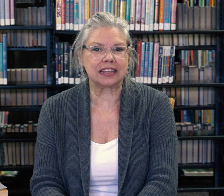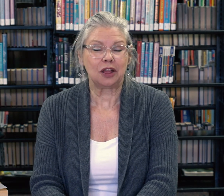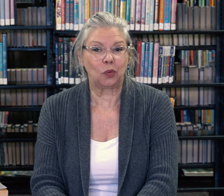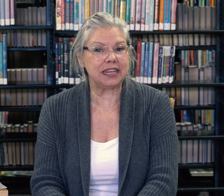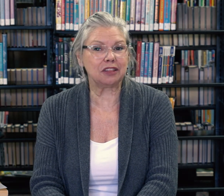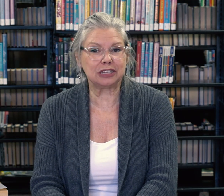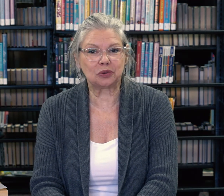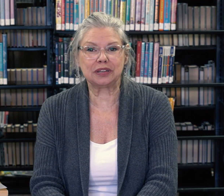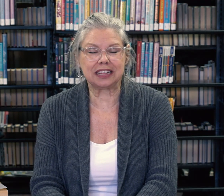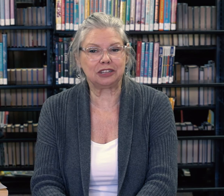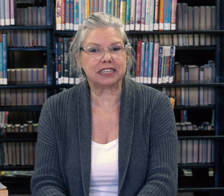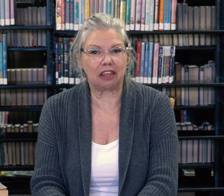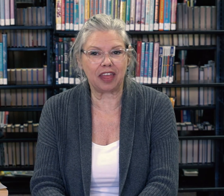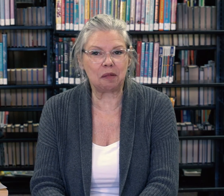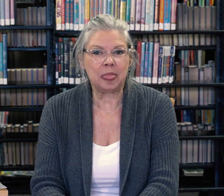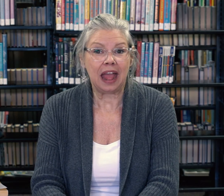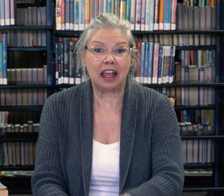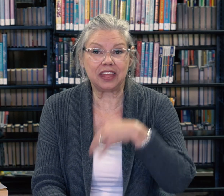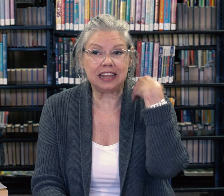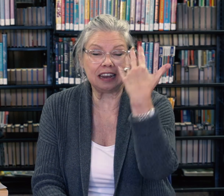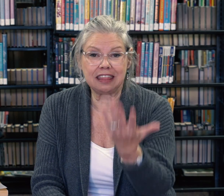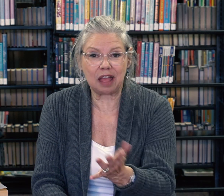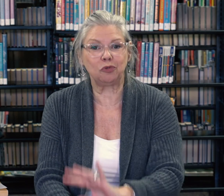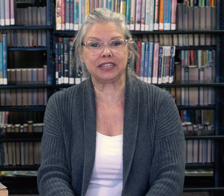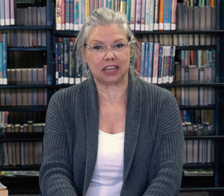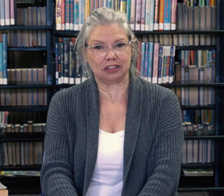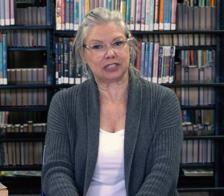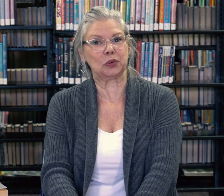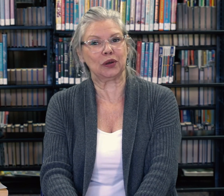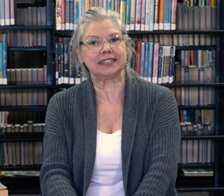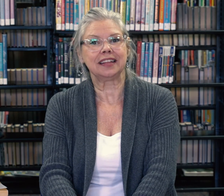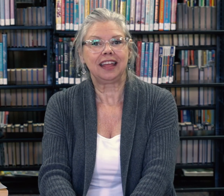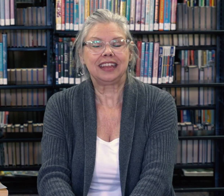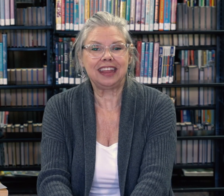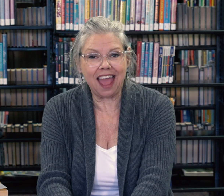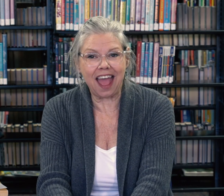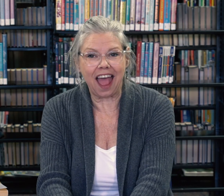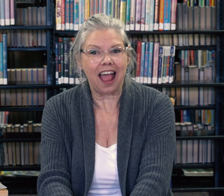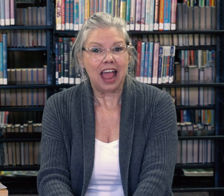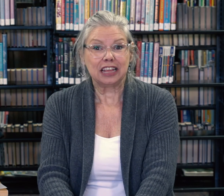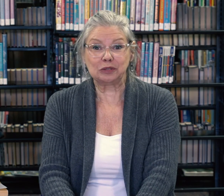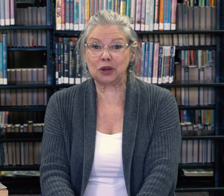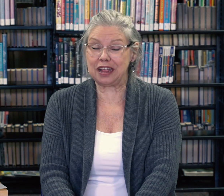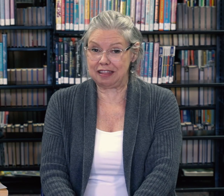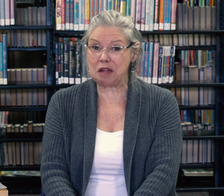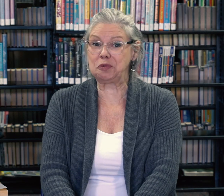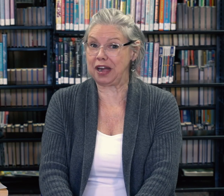retell the stories that you tell them and then let them retell the stories yeah because we're getting them ready